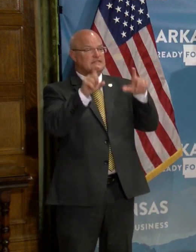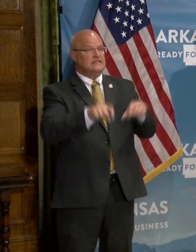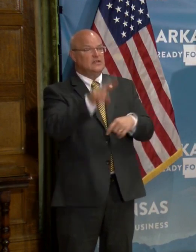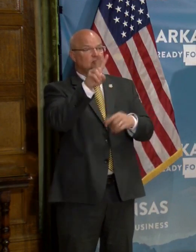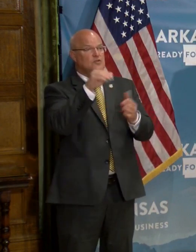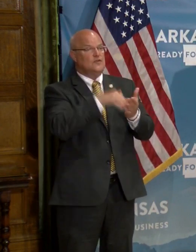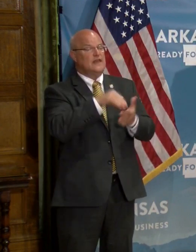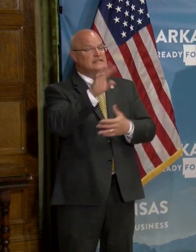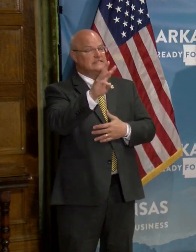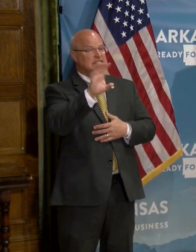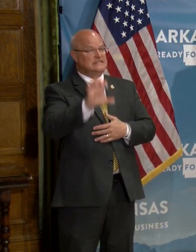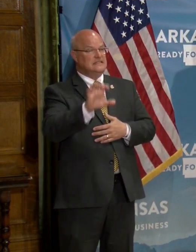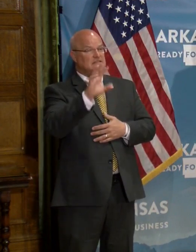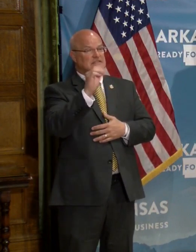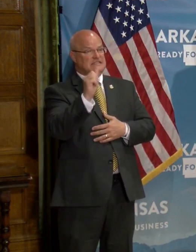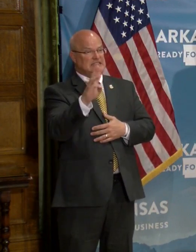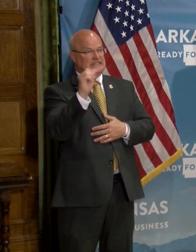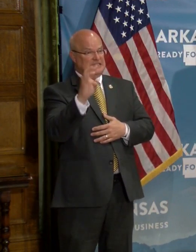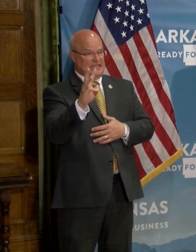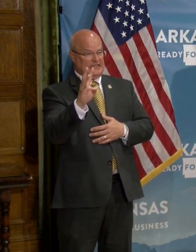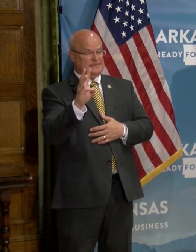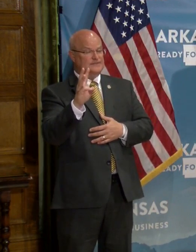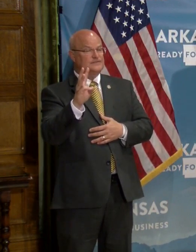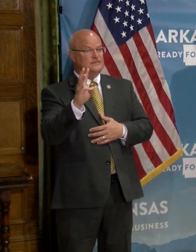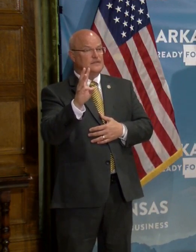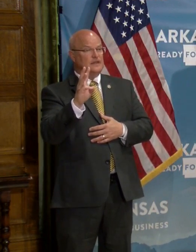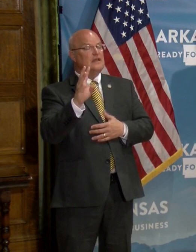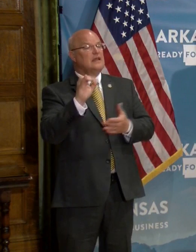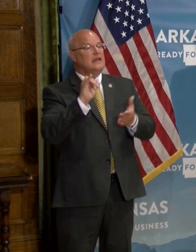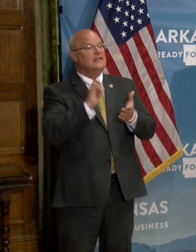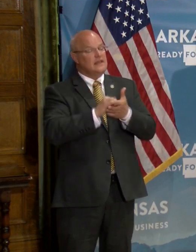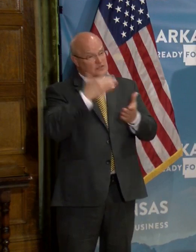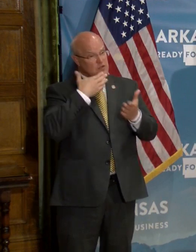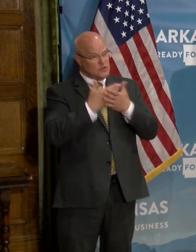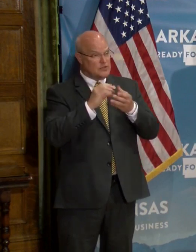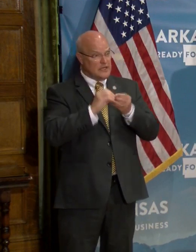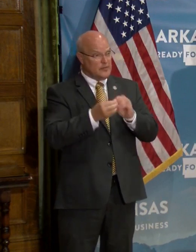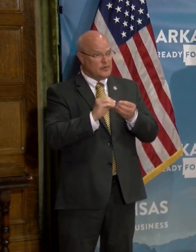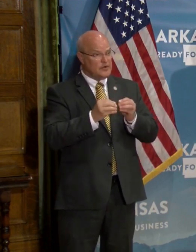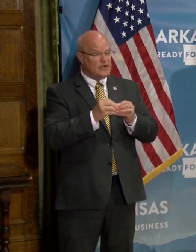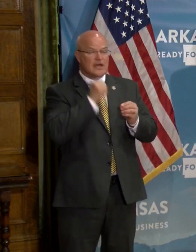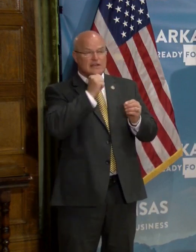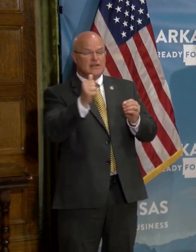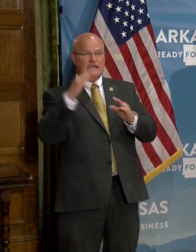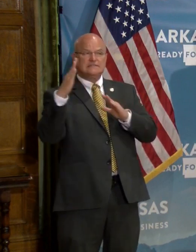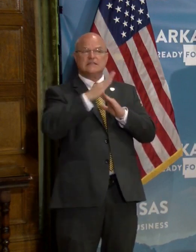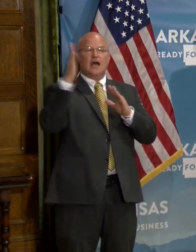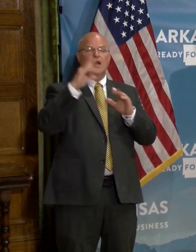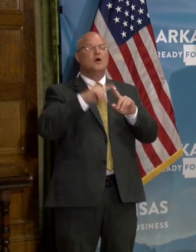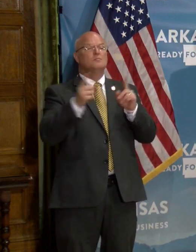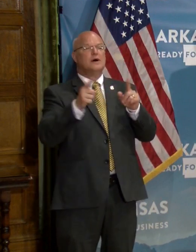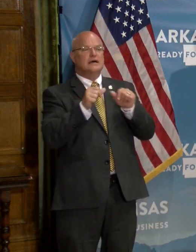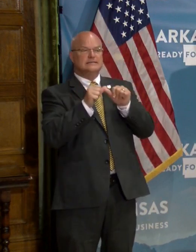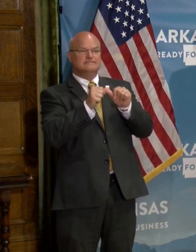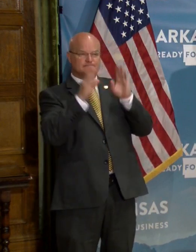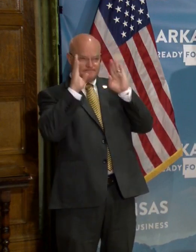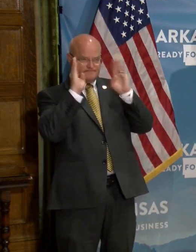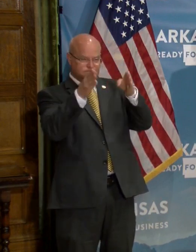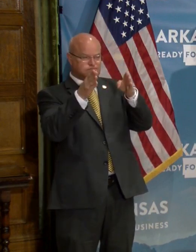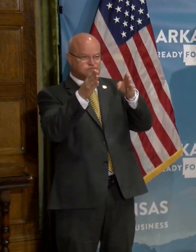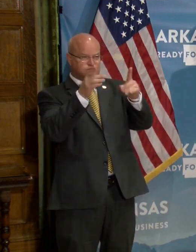2,616, which is a good number, not a record number, but it keeps us on